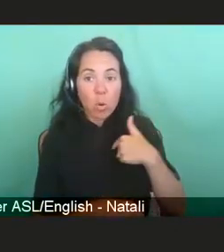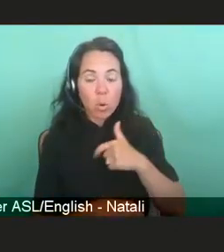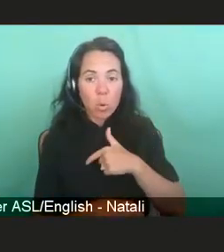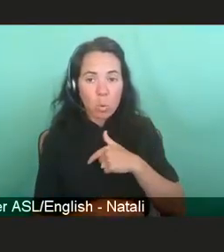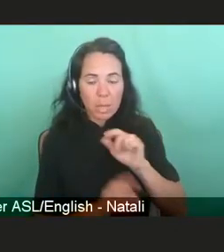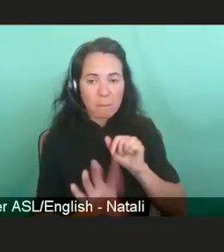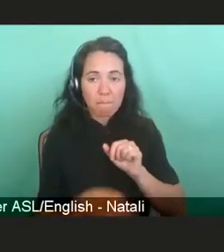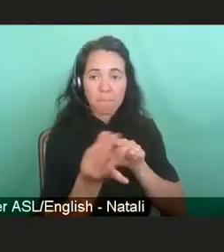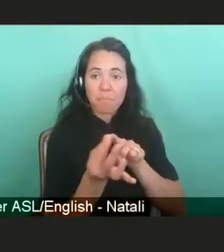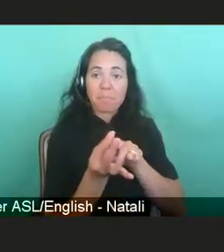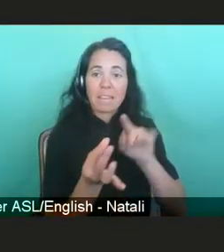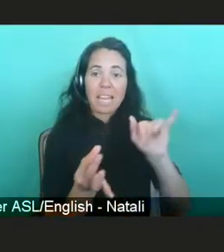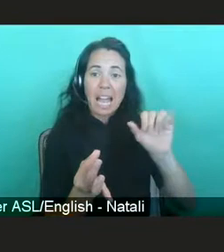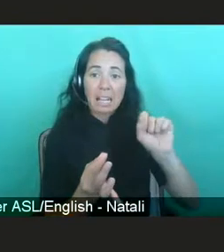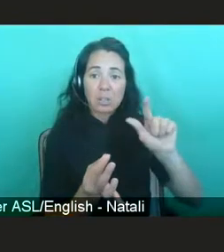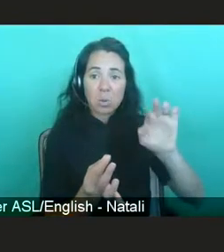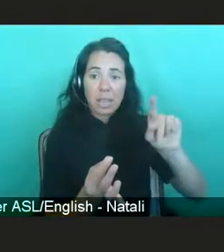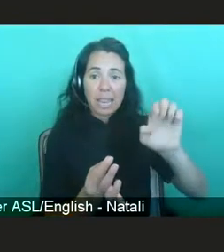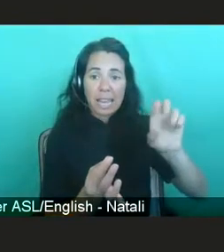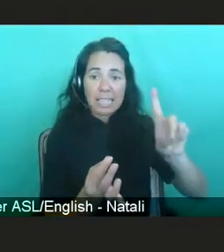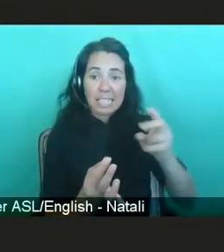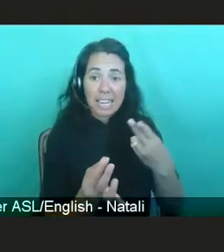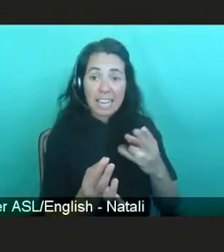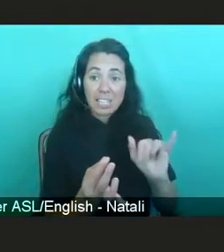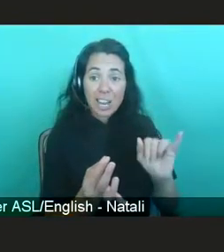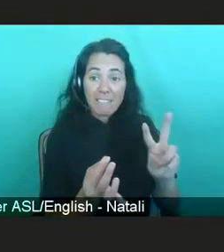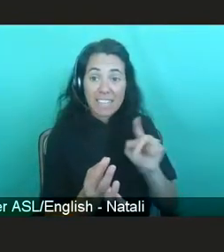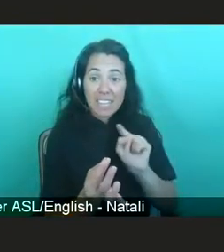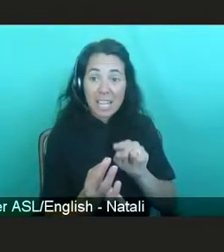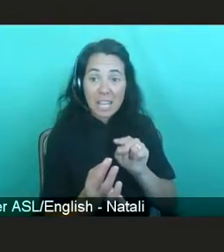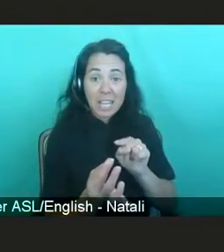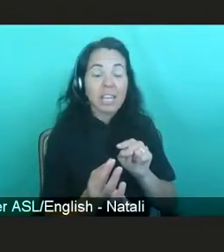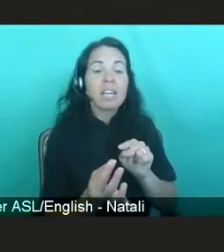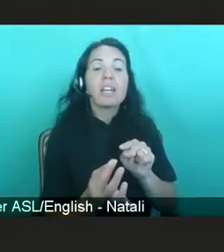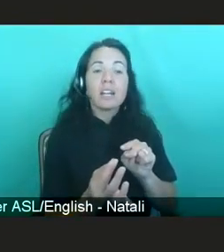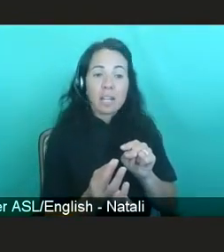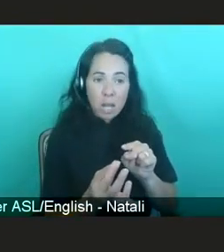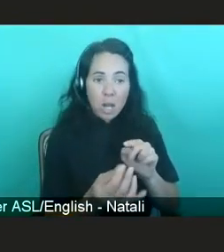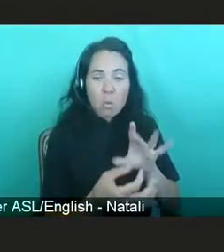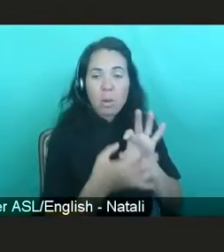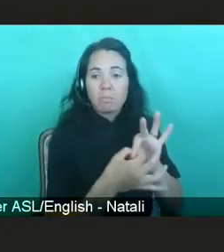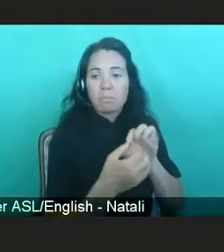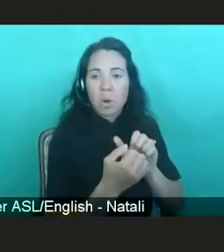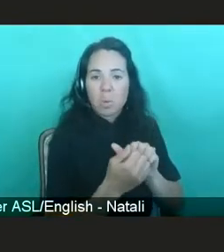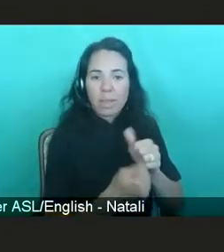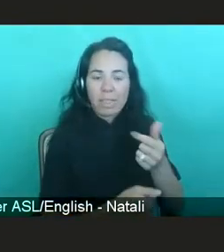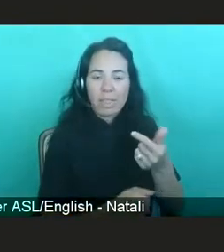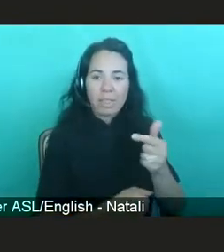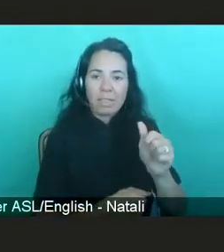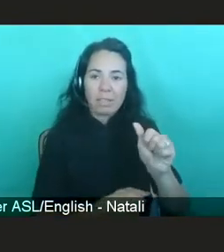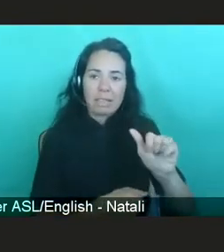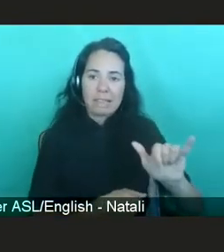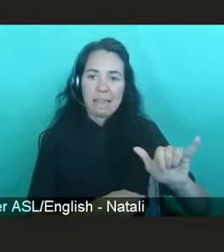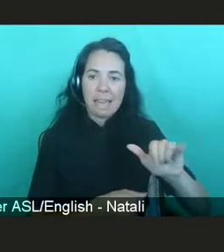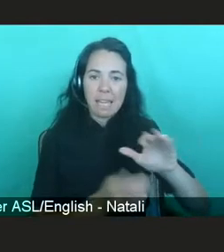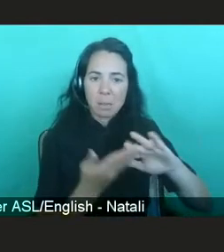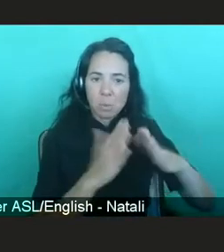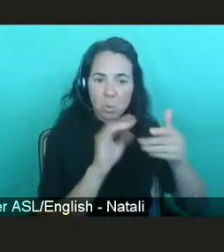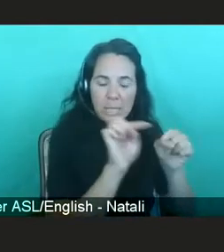in a cohort that we had established in Seattle with the gay lymphadenopathy syndrome. We cultured the virus from